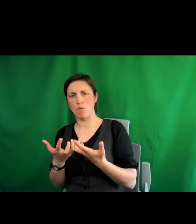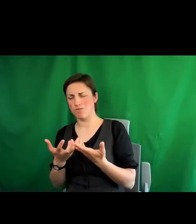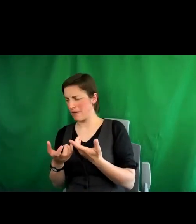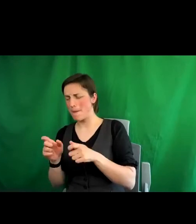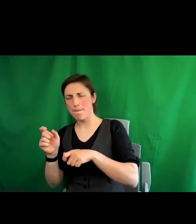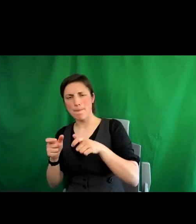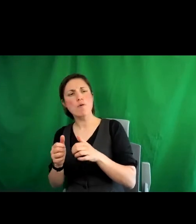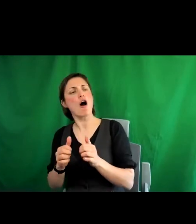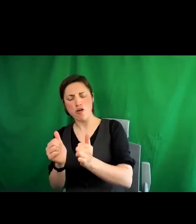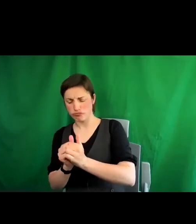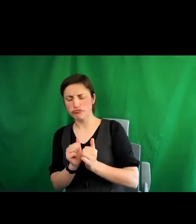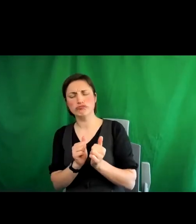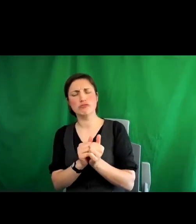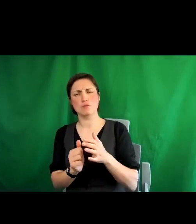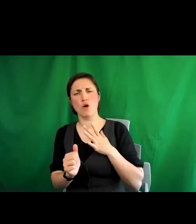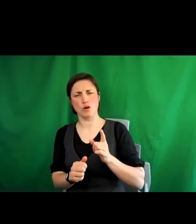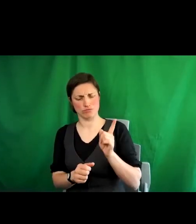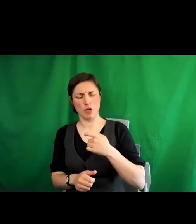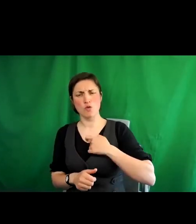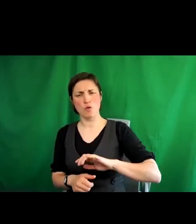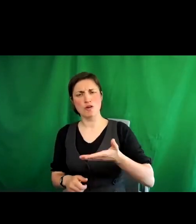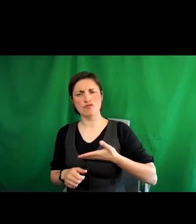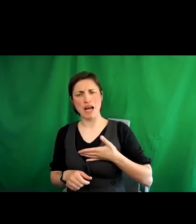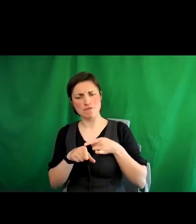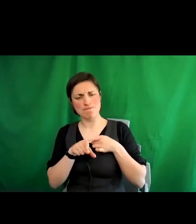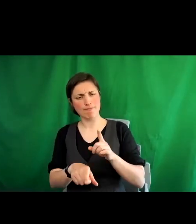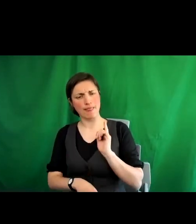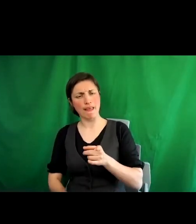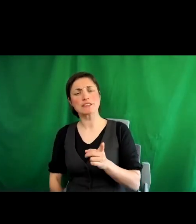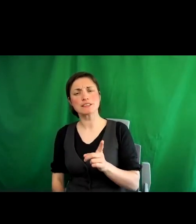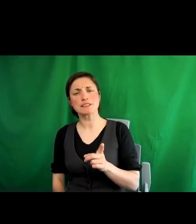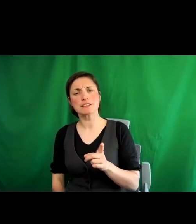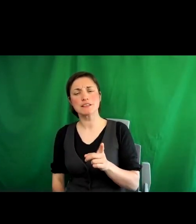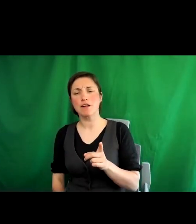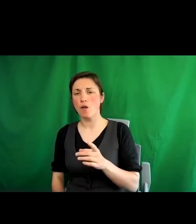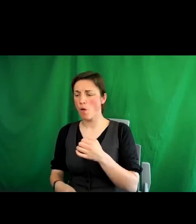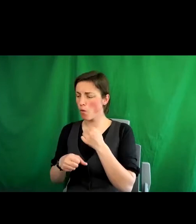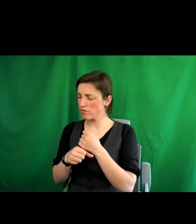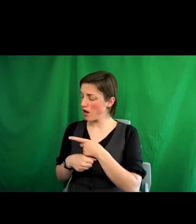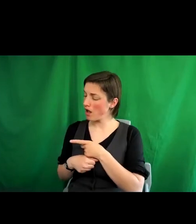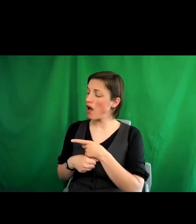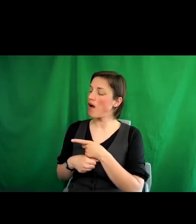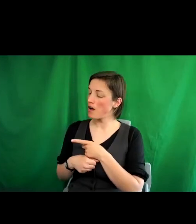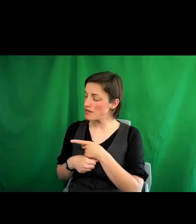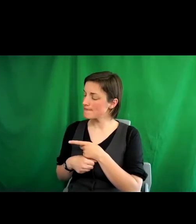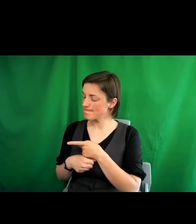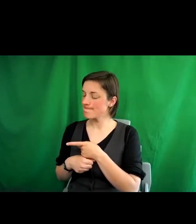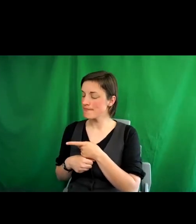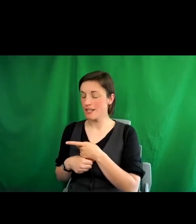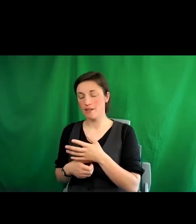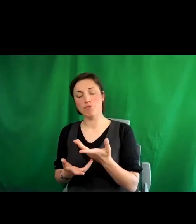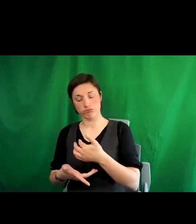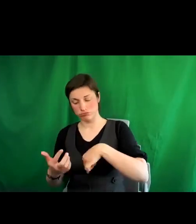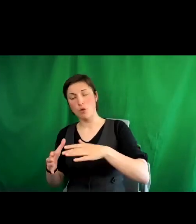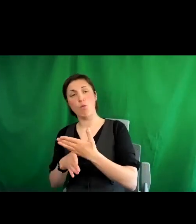in support of a human rights based approach, which can be taken up and shown to be working as an